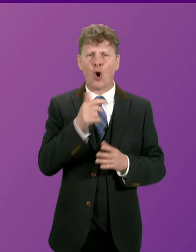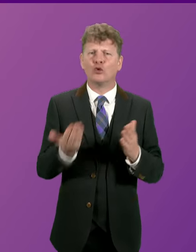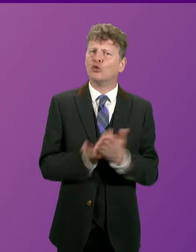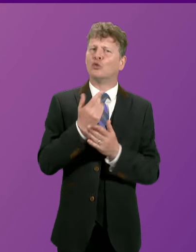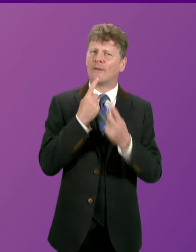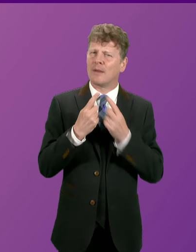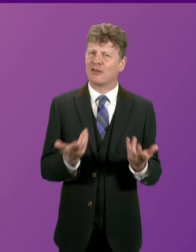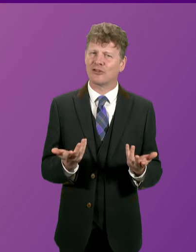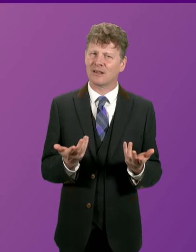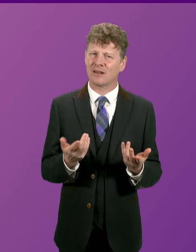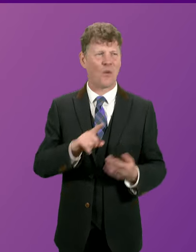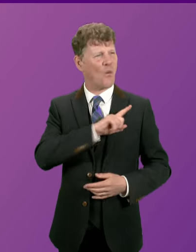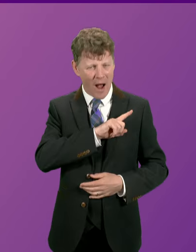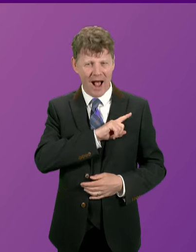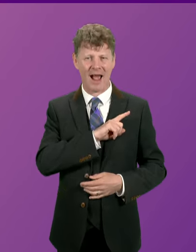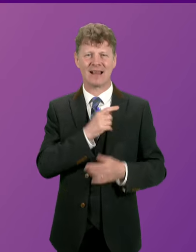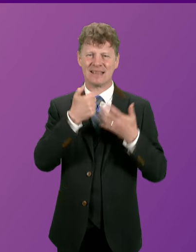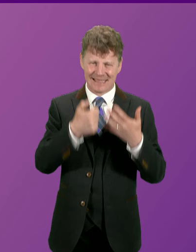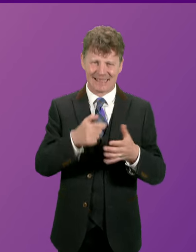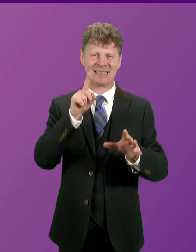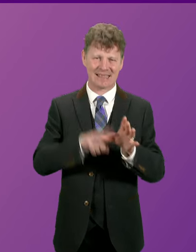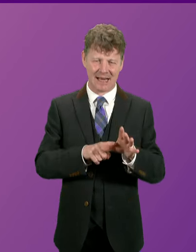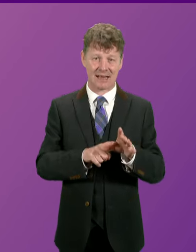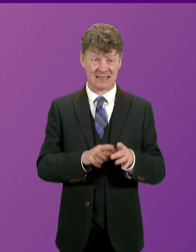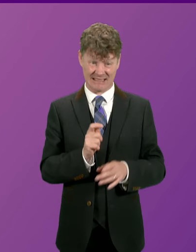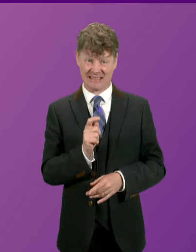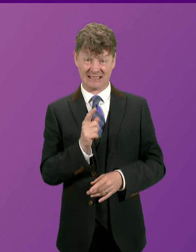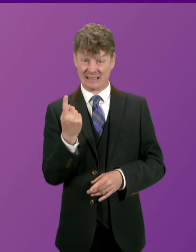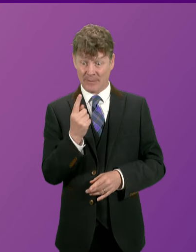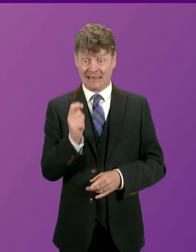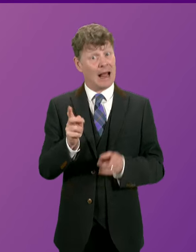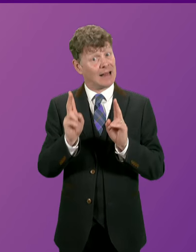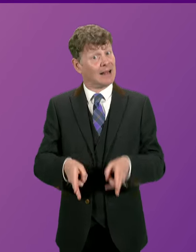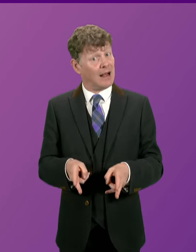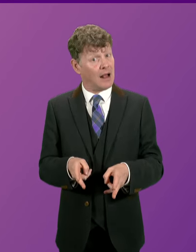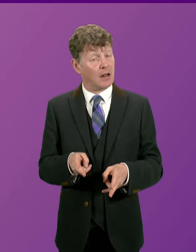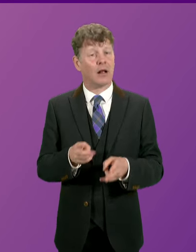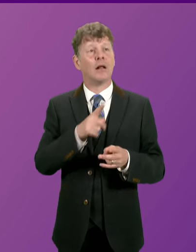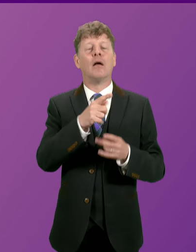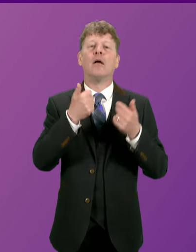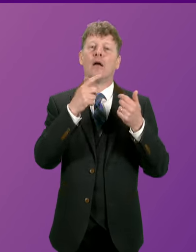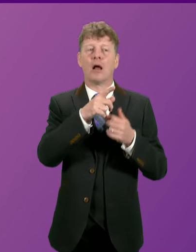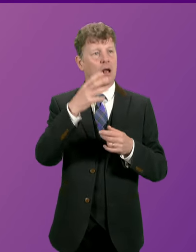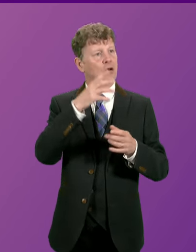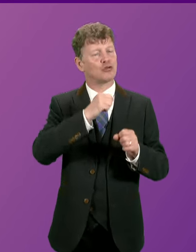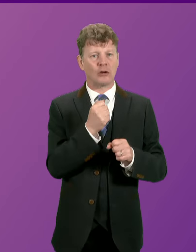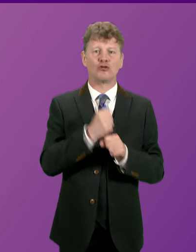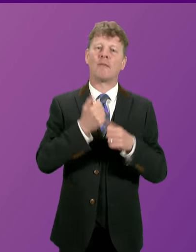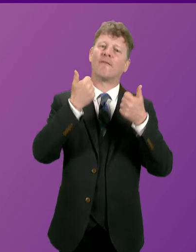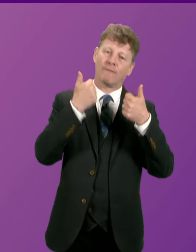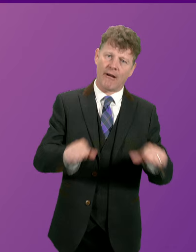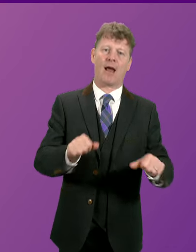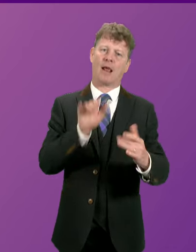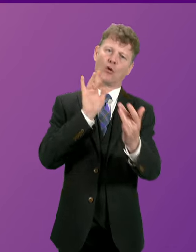Why has it taken six years and a near fatality for his government to finally lift the phone to NHS Highland